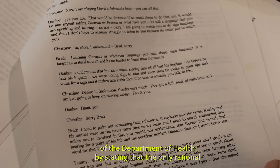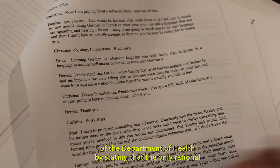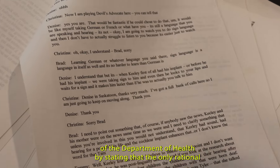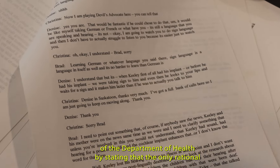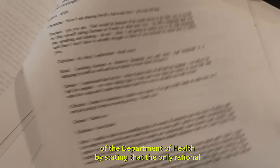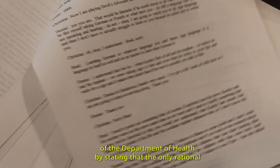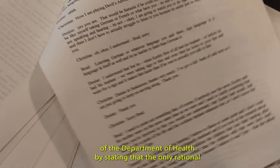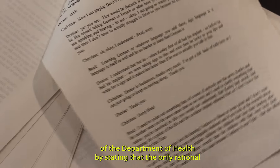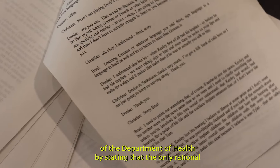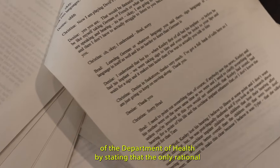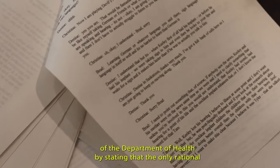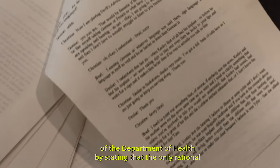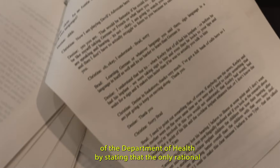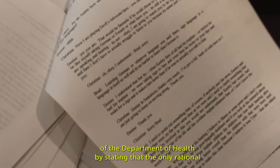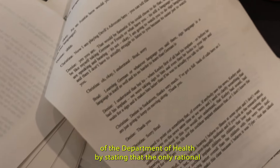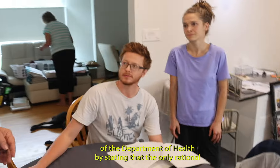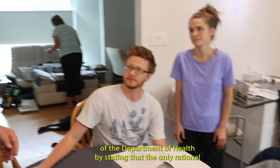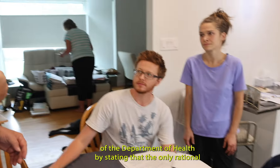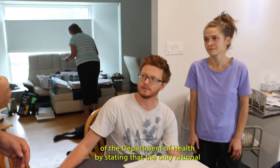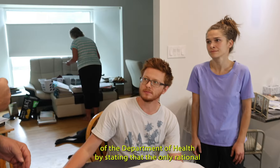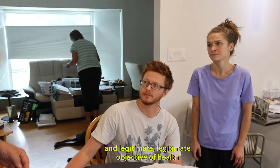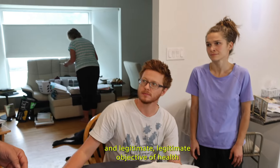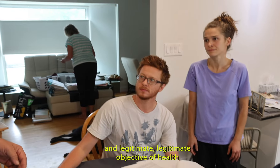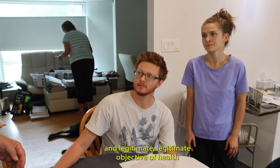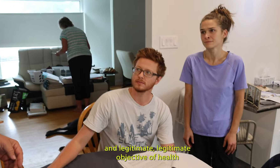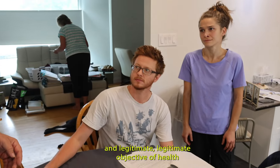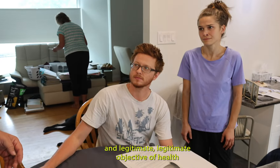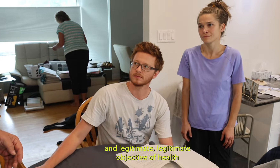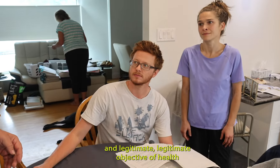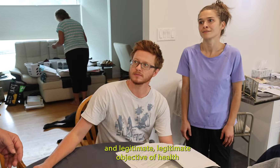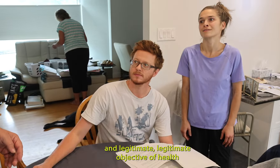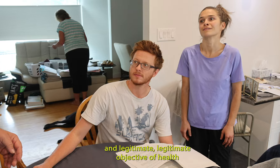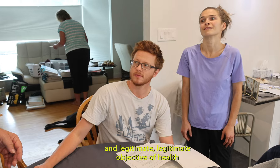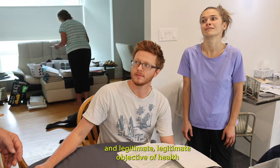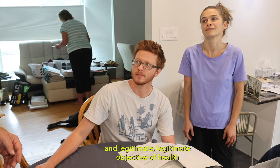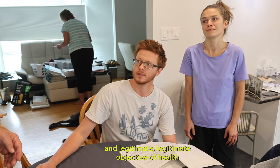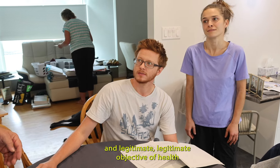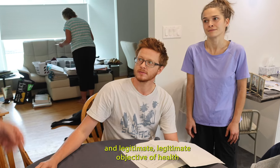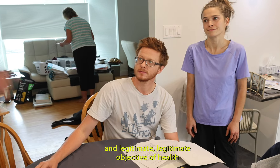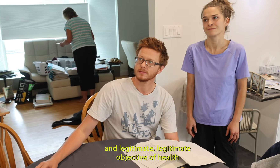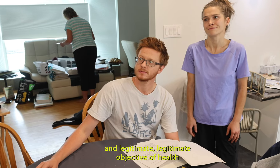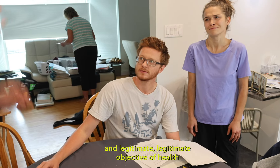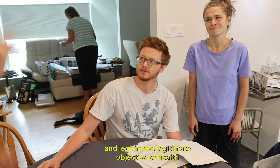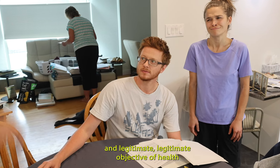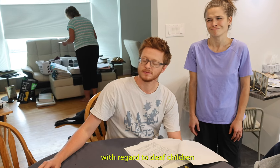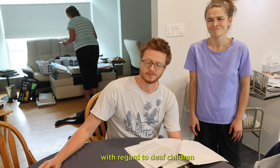by stating that the only rational and legitimate, legitimate objective of health with